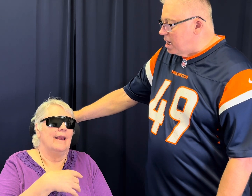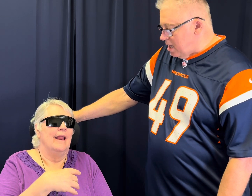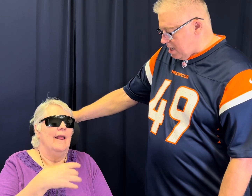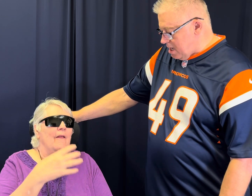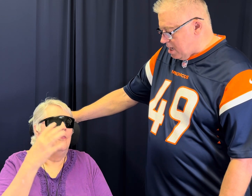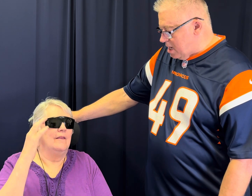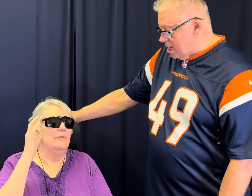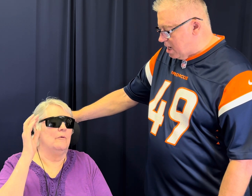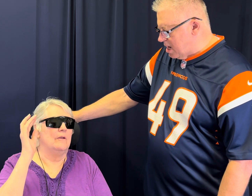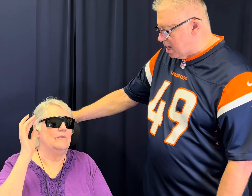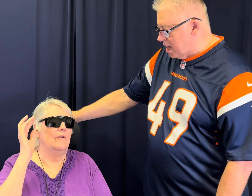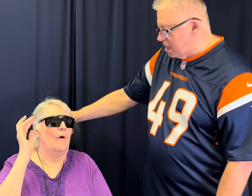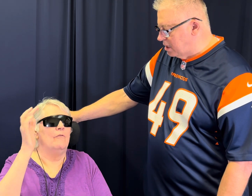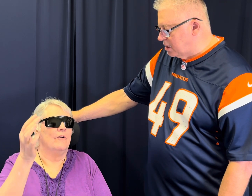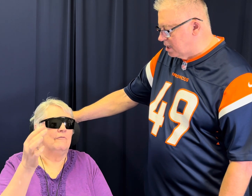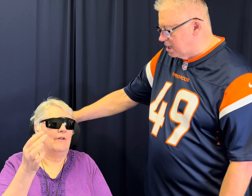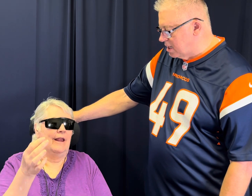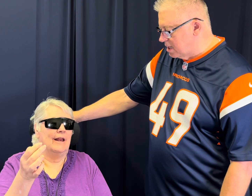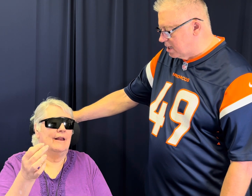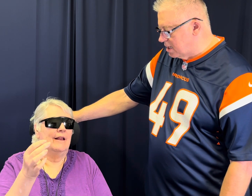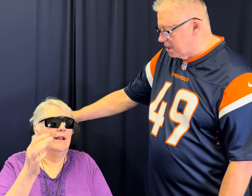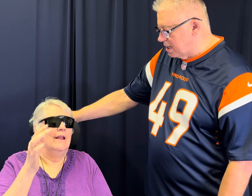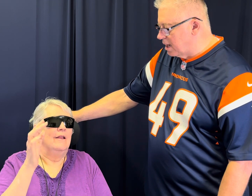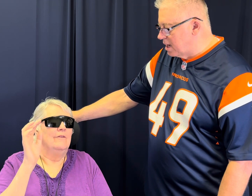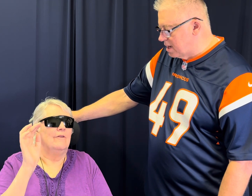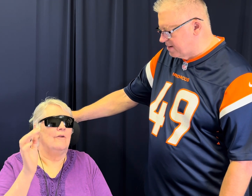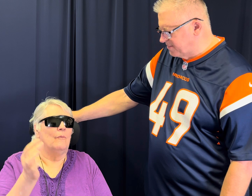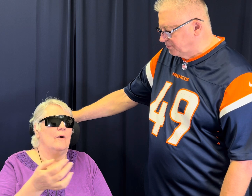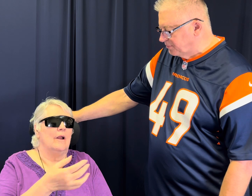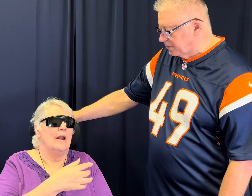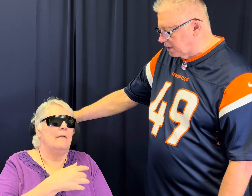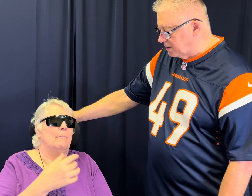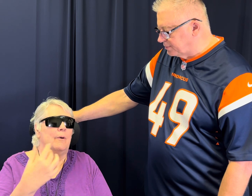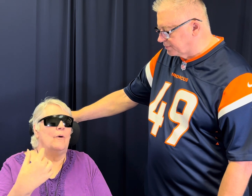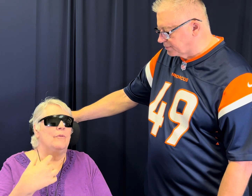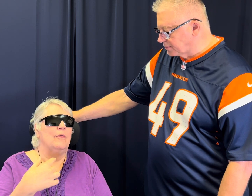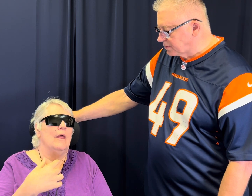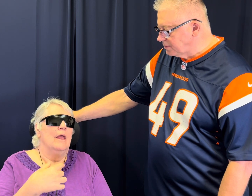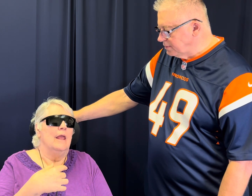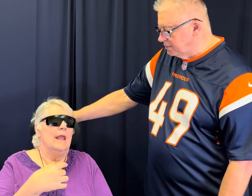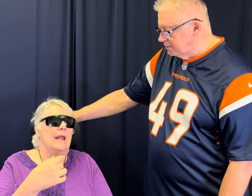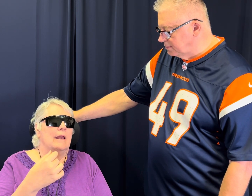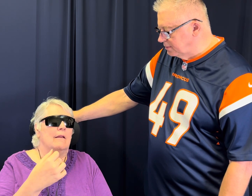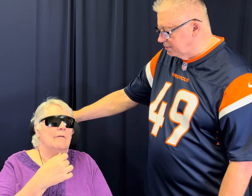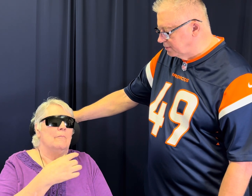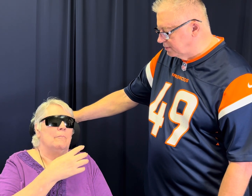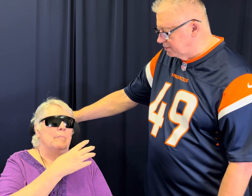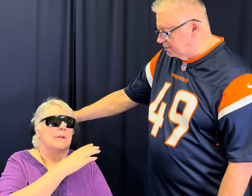this one was overinflated so you're working on both in building